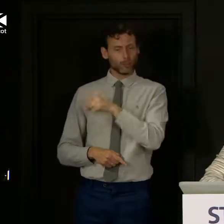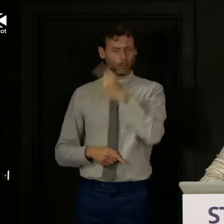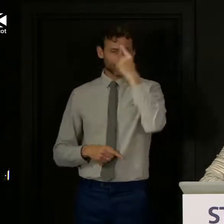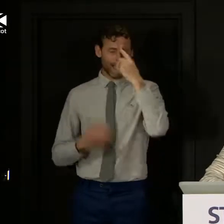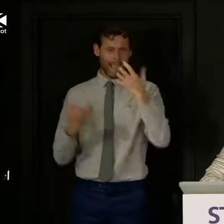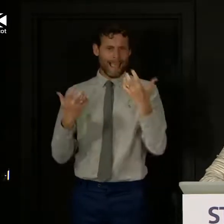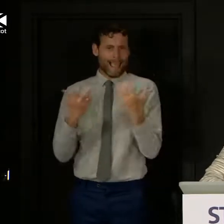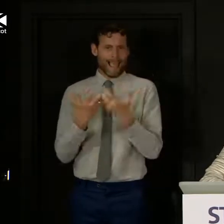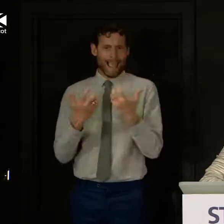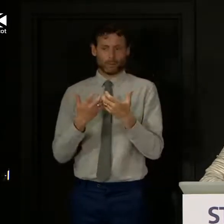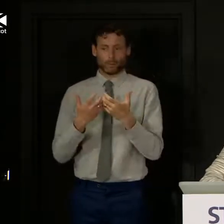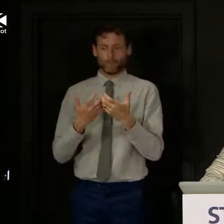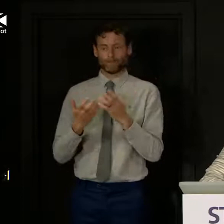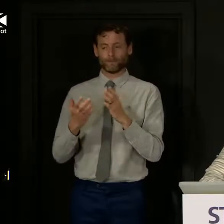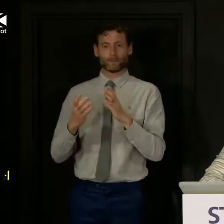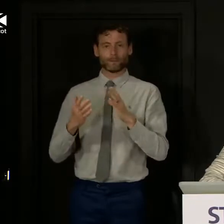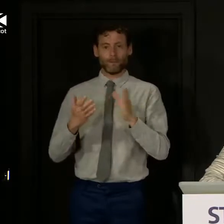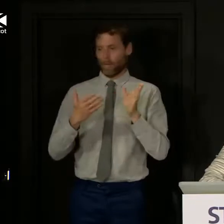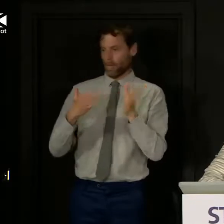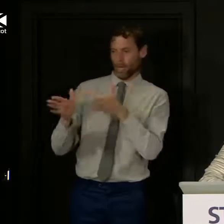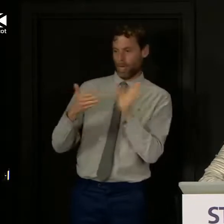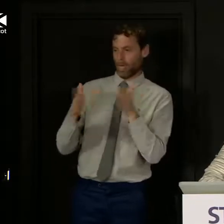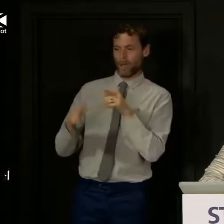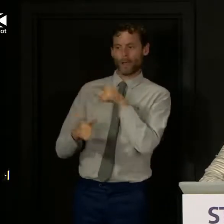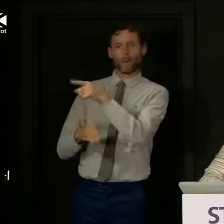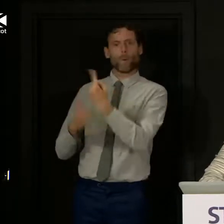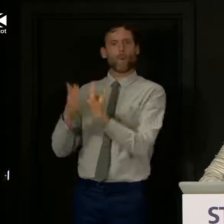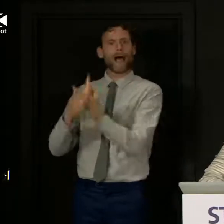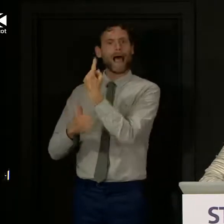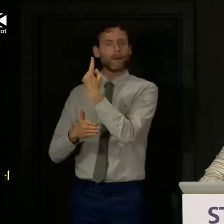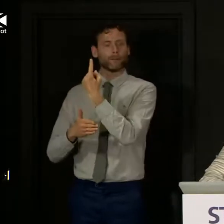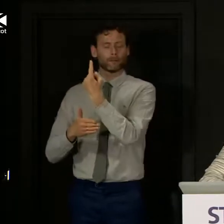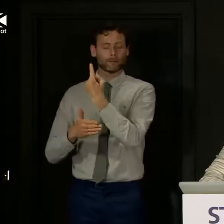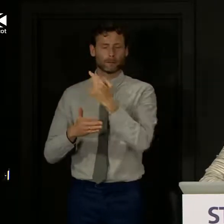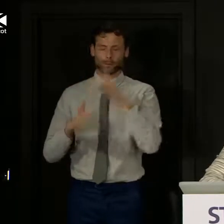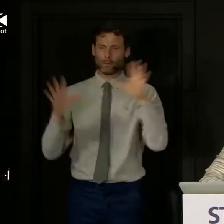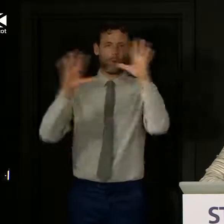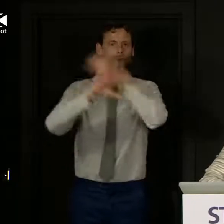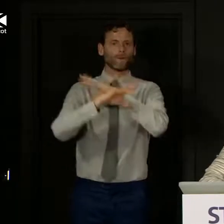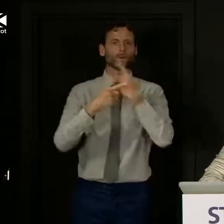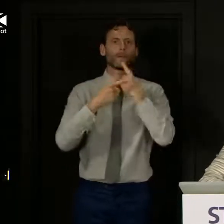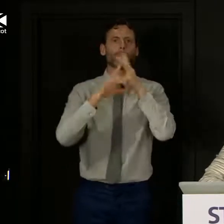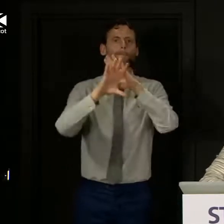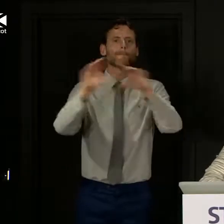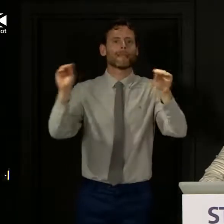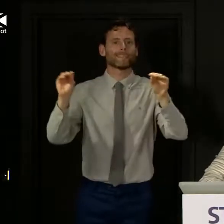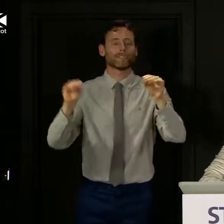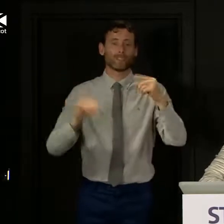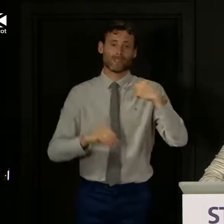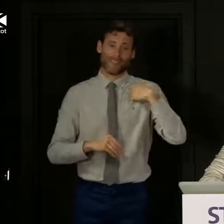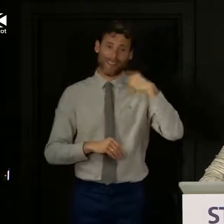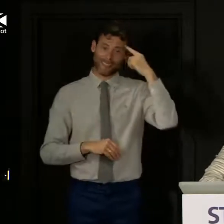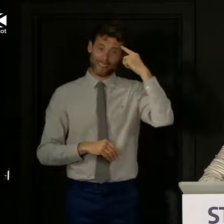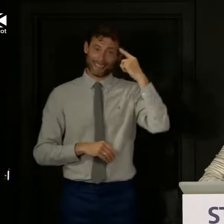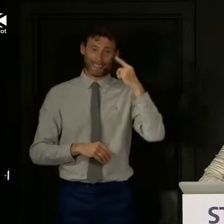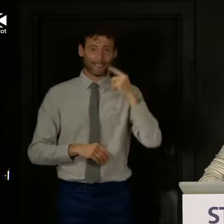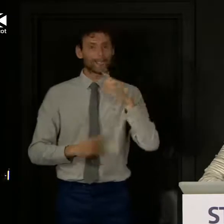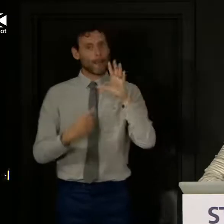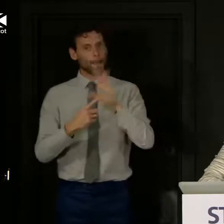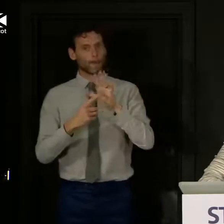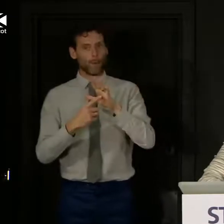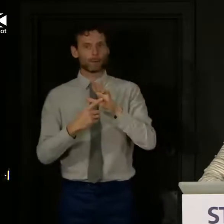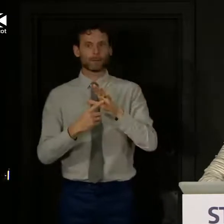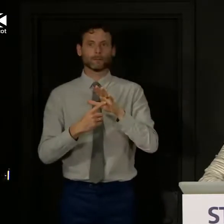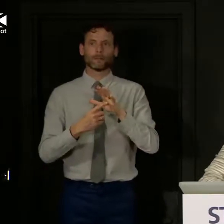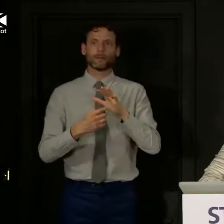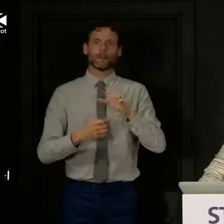that. And I said on Monday that I think it is wrong that he puts political interest ahead of that public health interest. That, though, is a matter